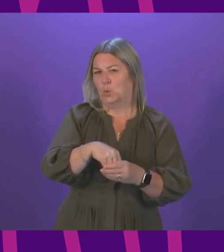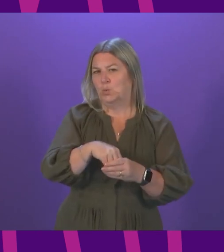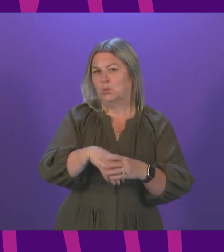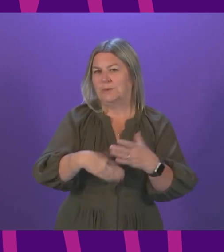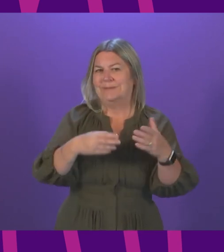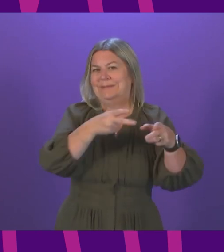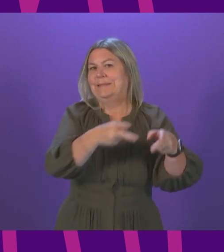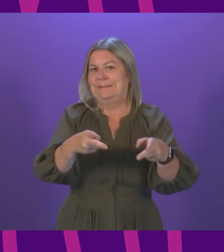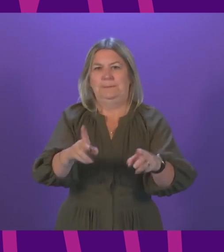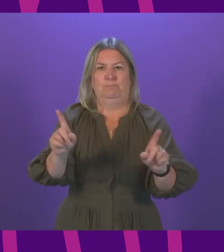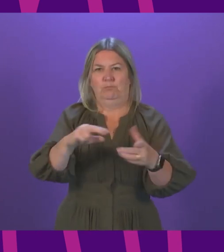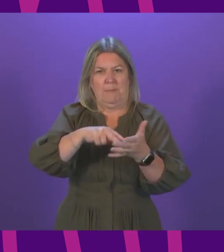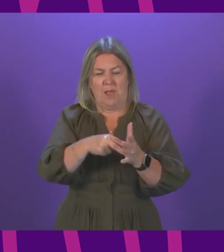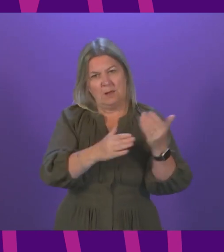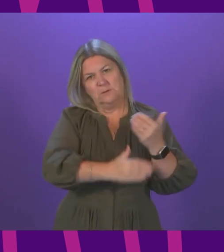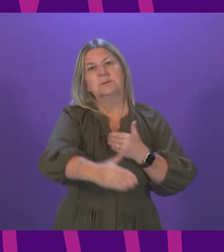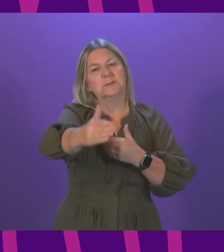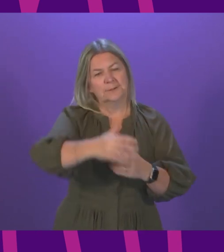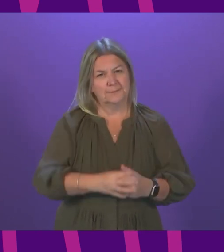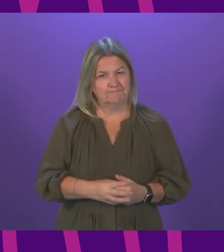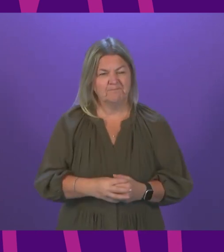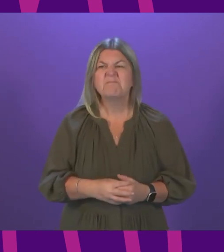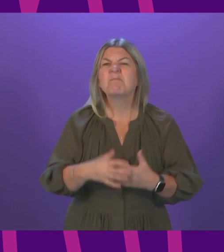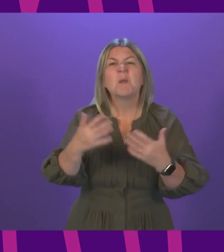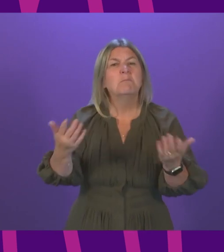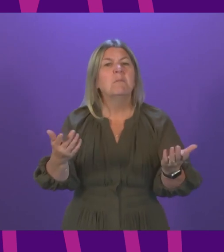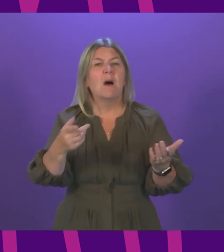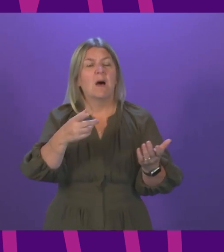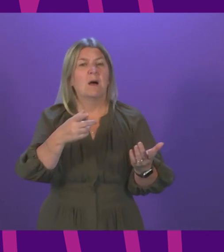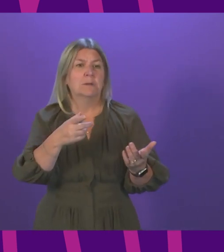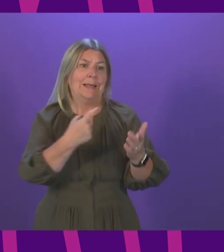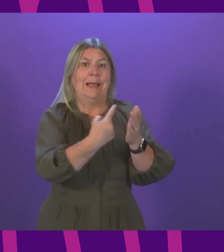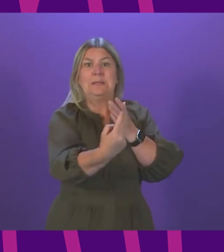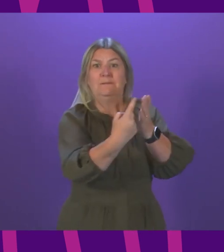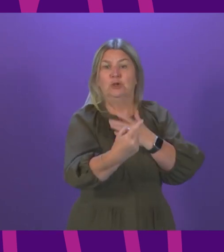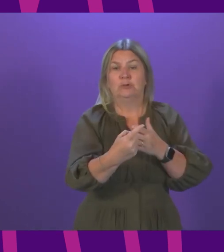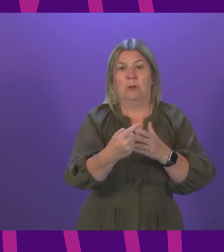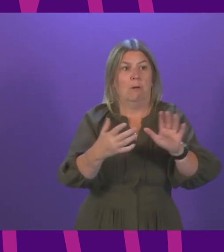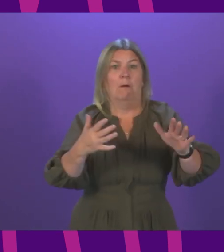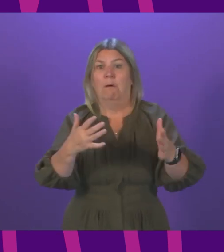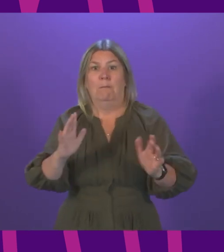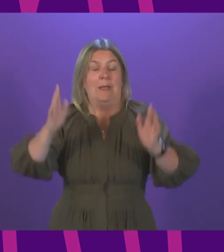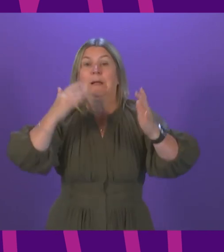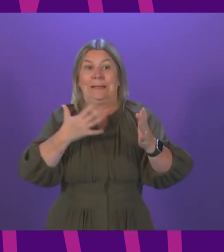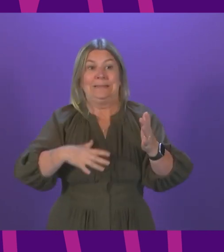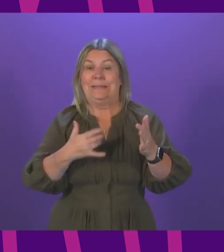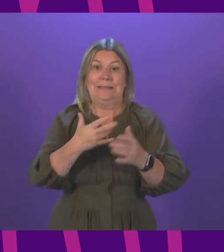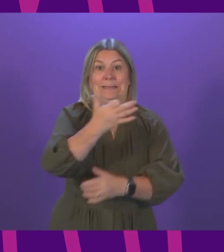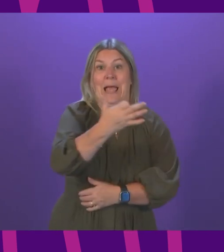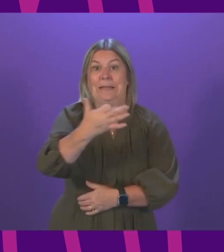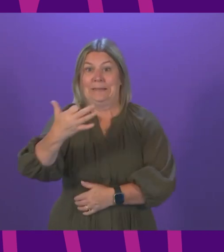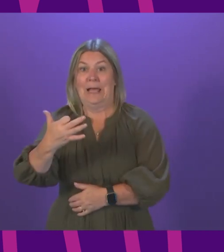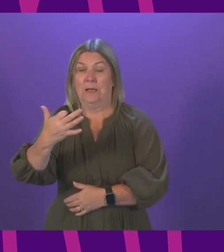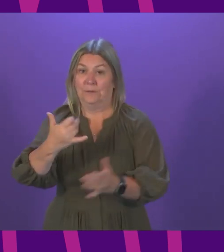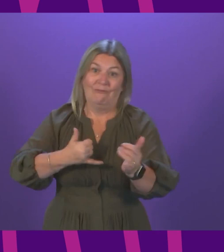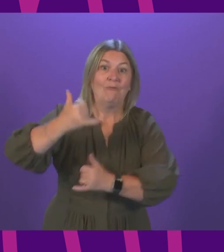always say that it is, of course, clinical, and individuals who call 999 should listen to the clinical advice on